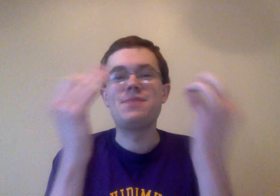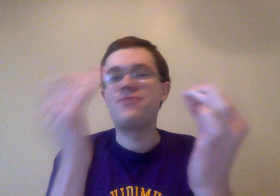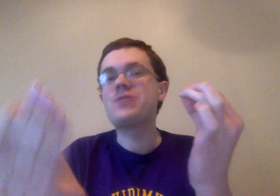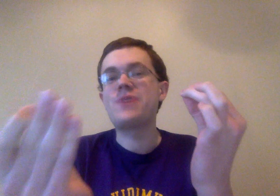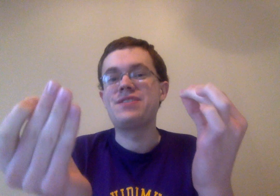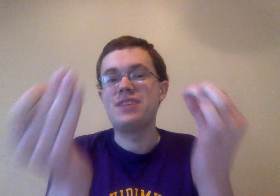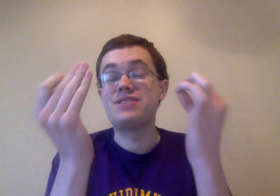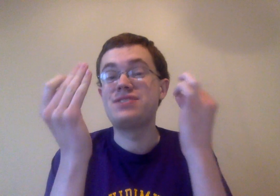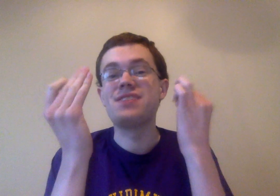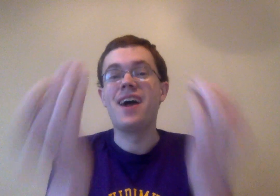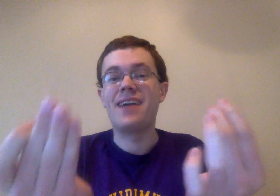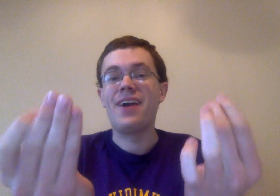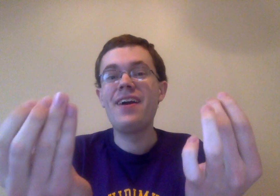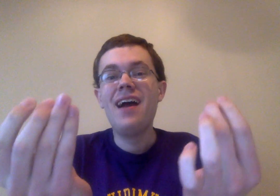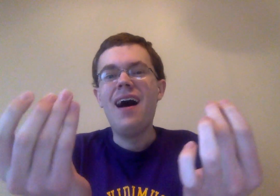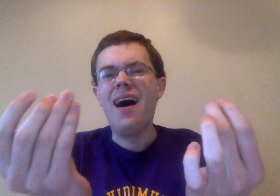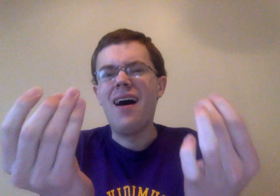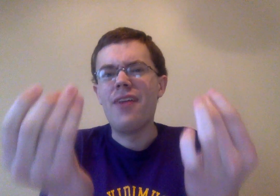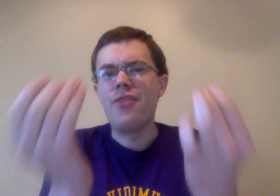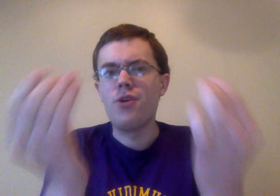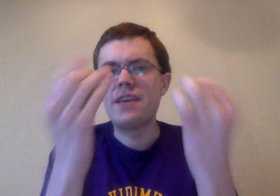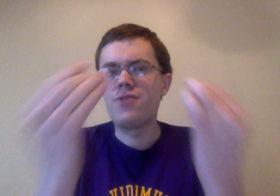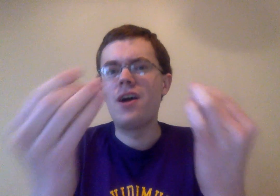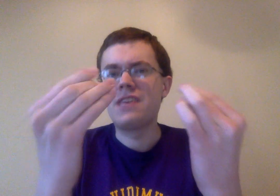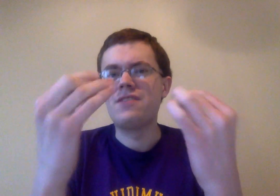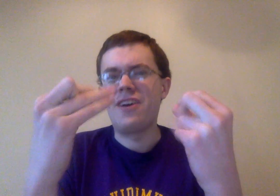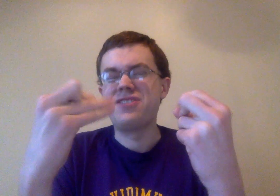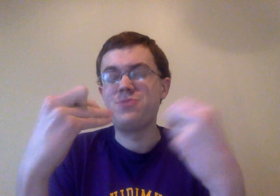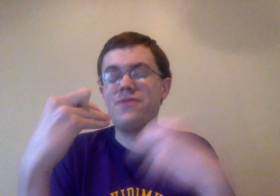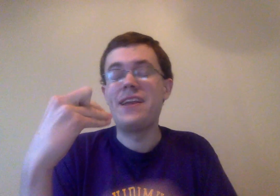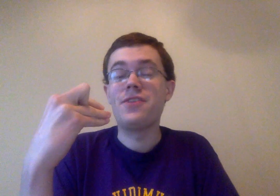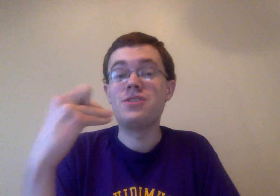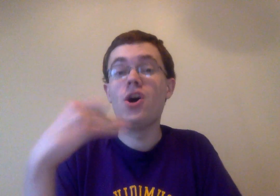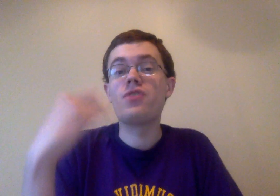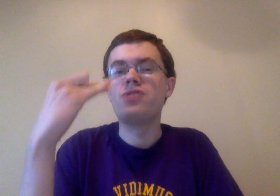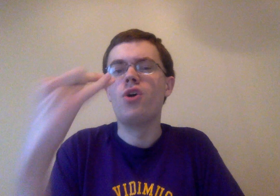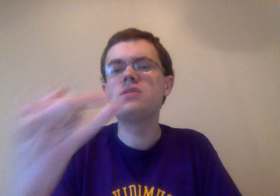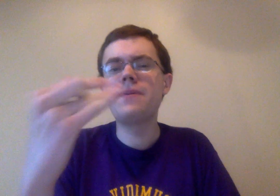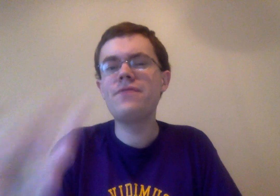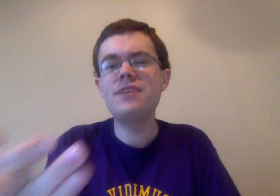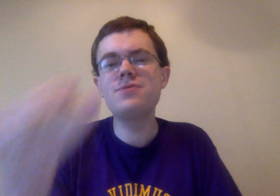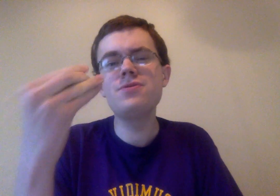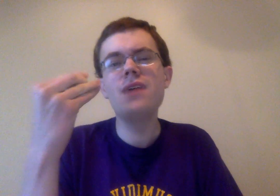a little bit frustrating that she just does not care. Though later on, given the fact that we find out that she already knows the butterfly jutsu,